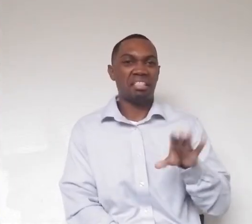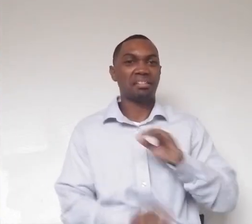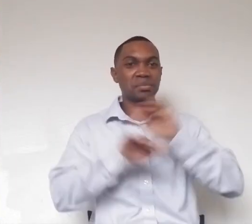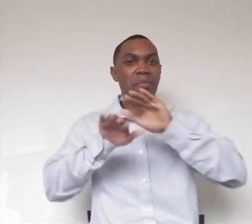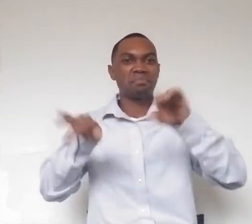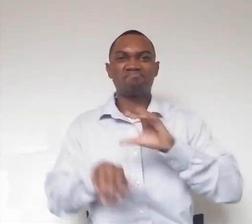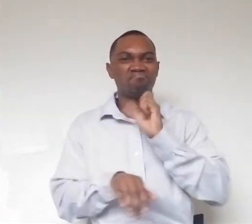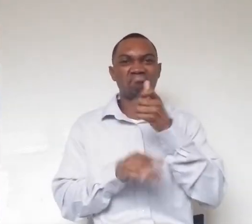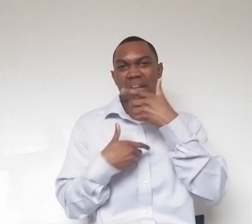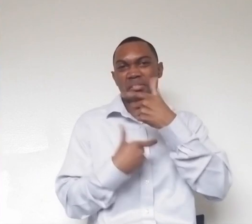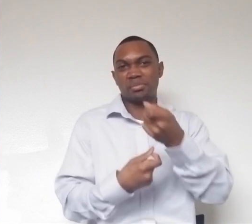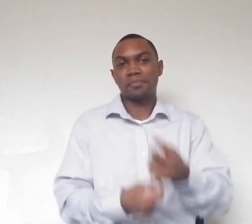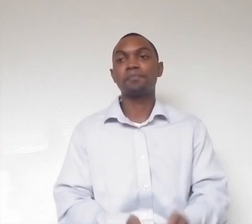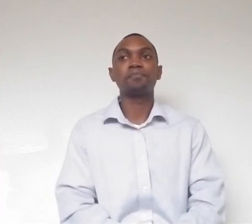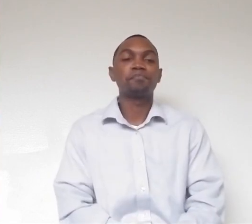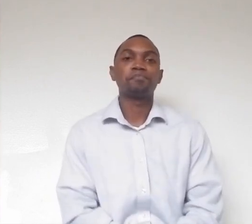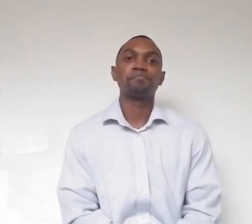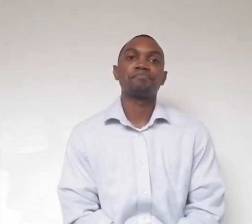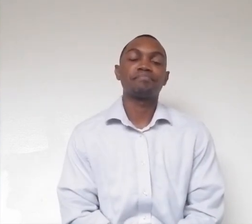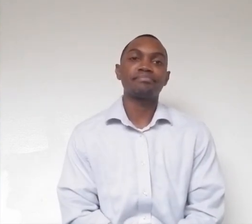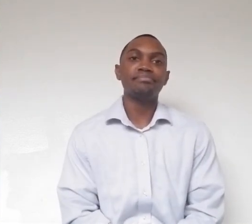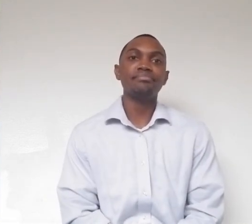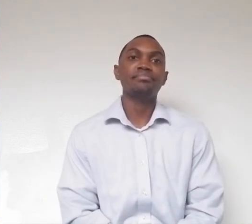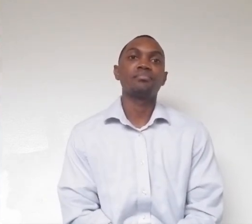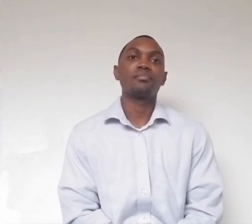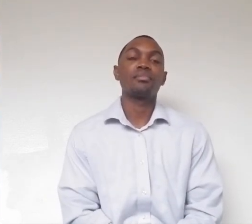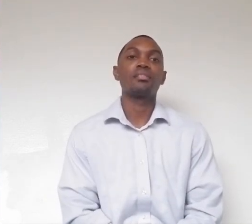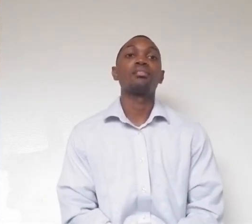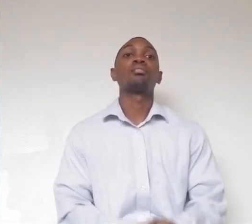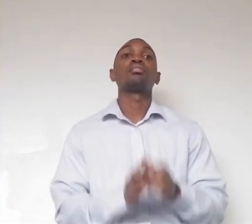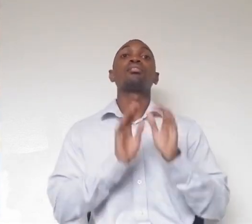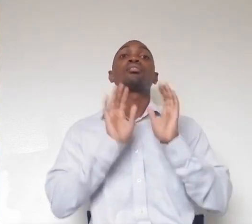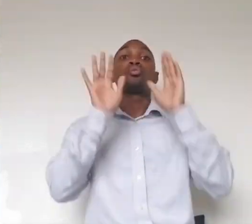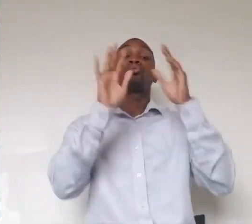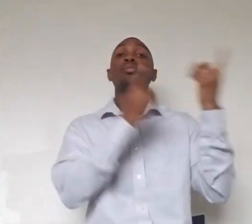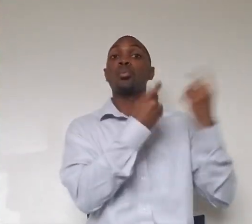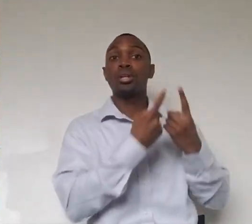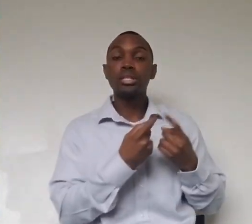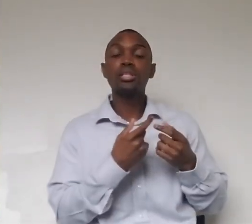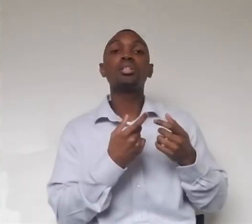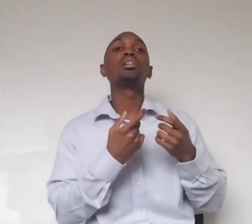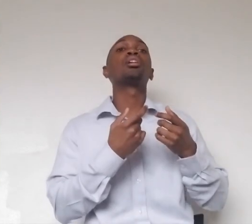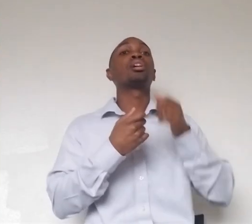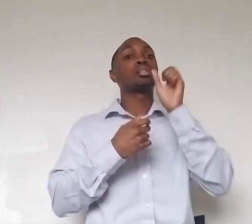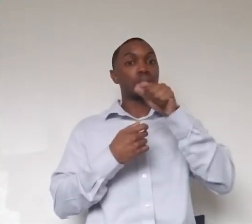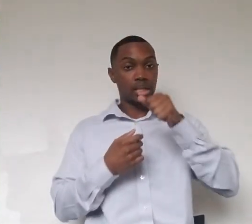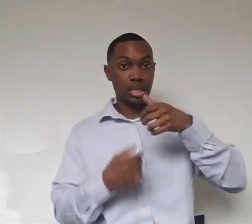Do the lions climb in trees? Oh, that's a great question. Yes, lions can climb. They do climb regularly.